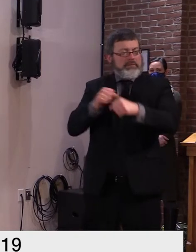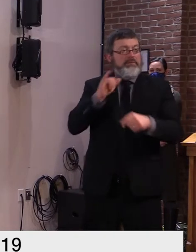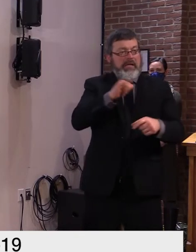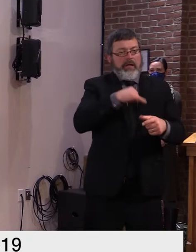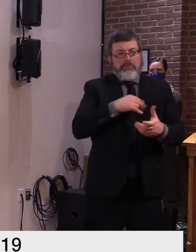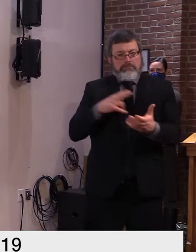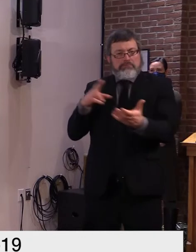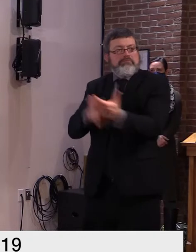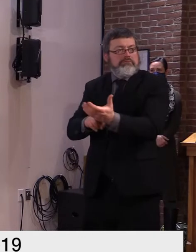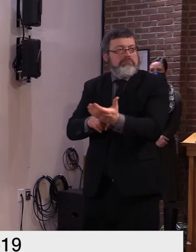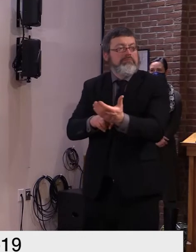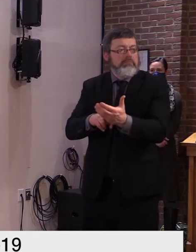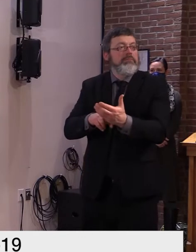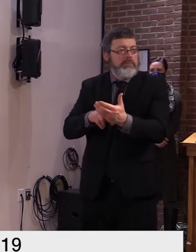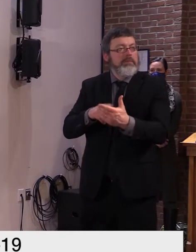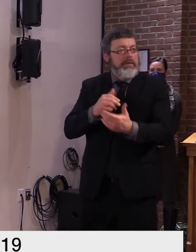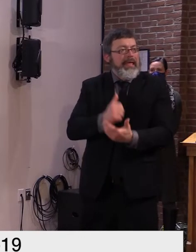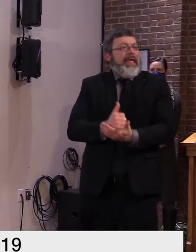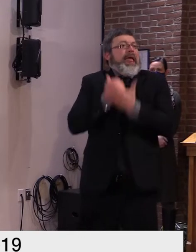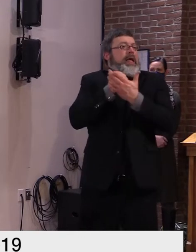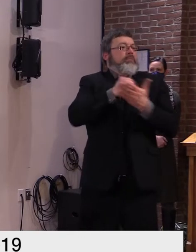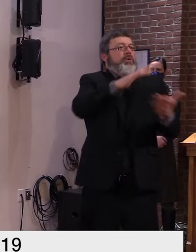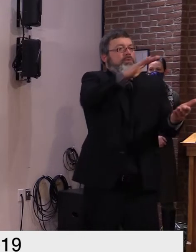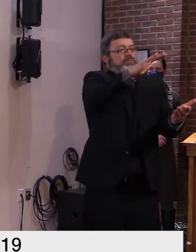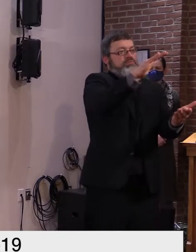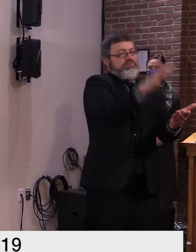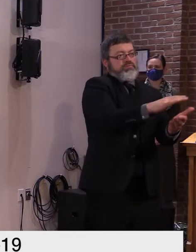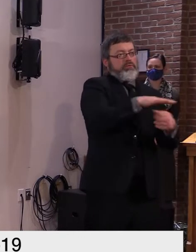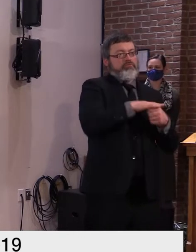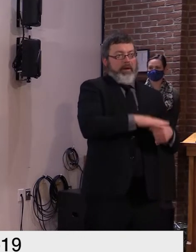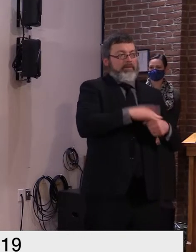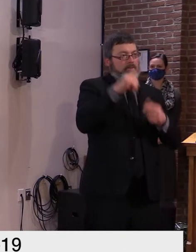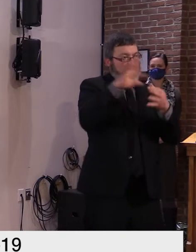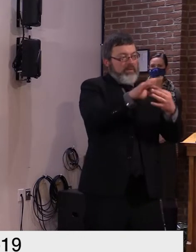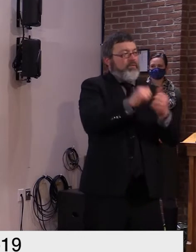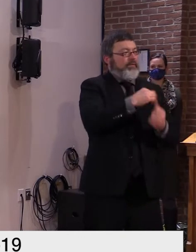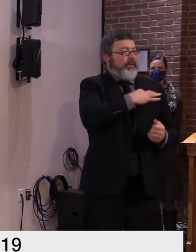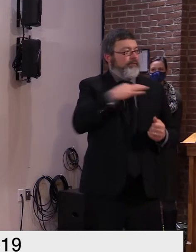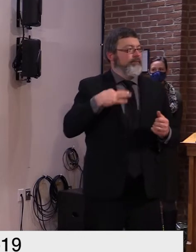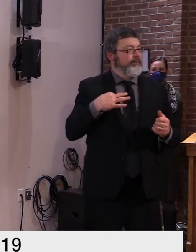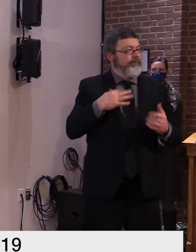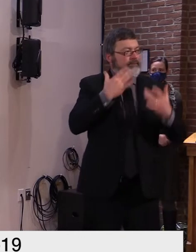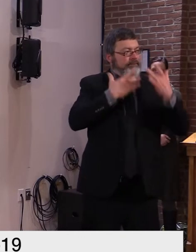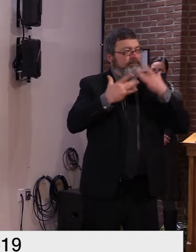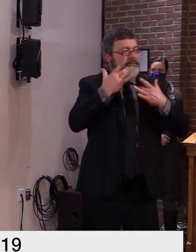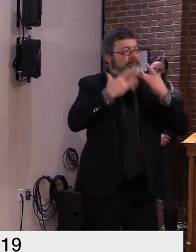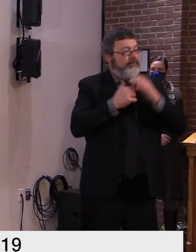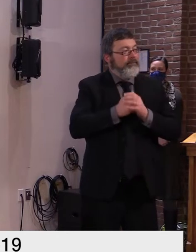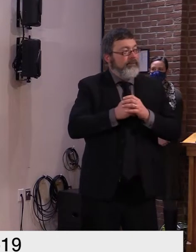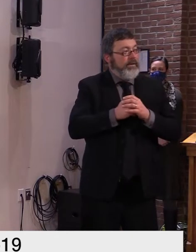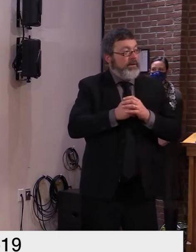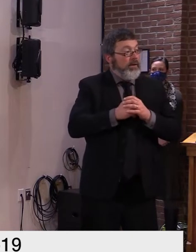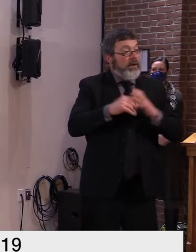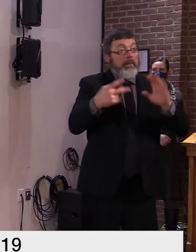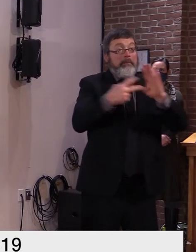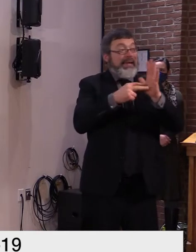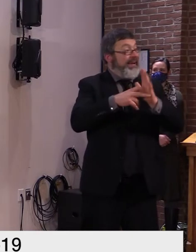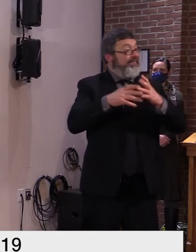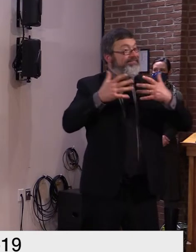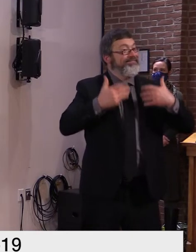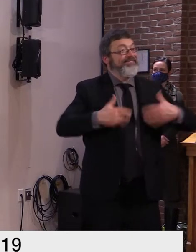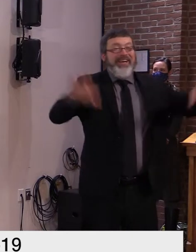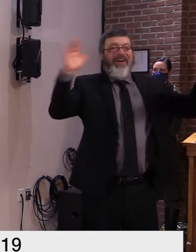and not intended to solve all staffing concerns yet will meet critical needs to bridge gaps for covet